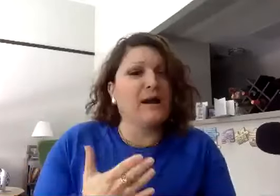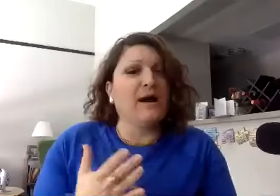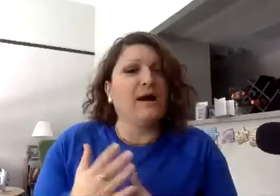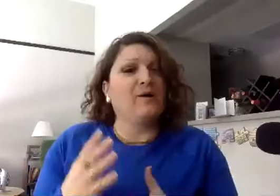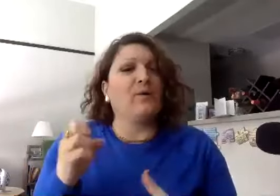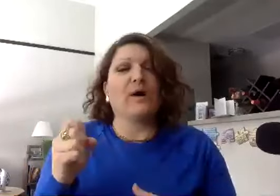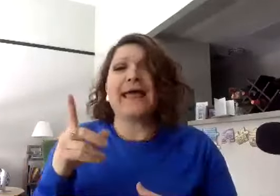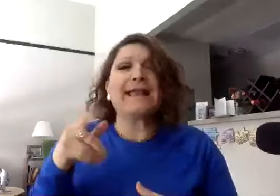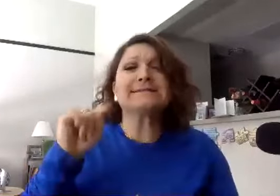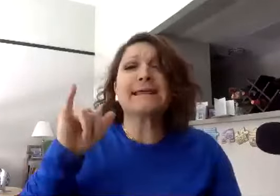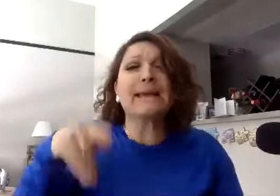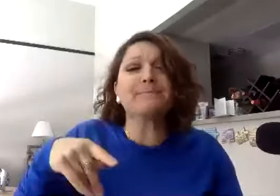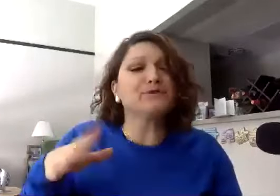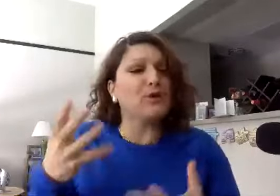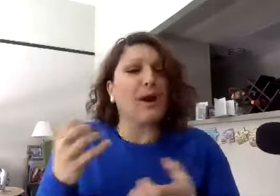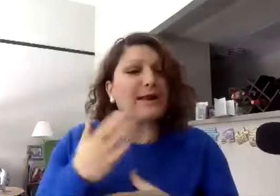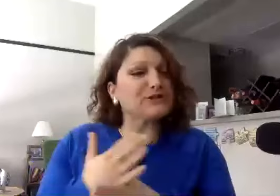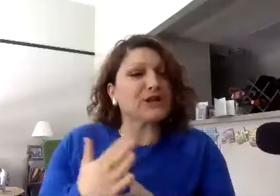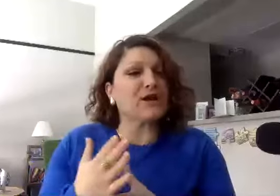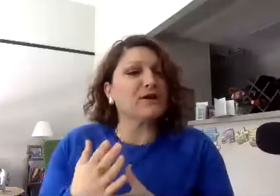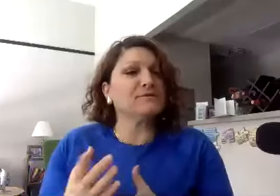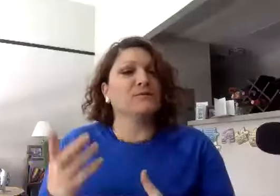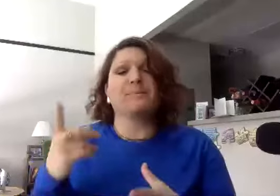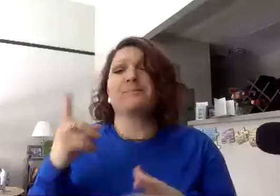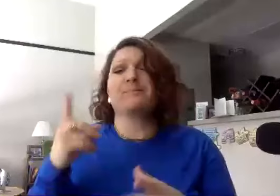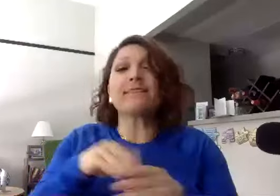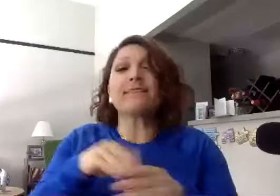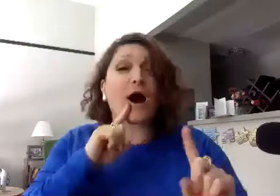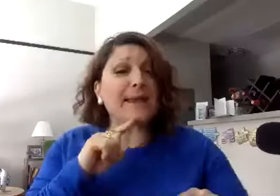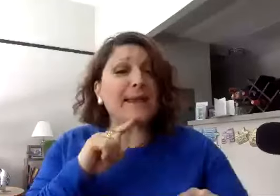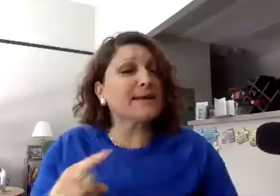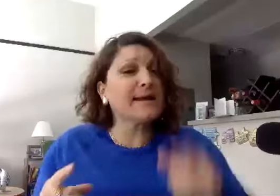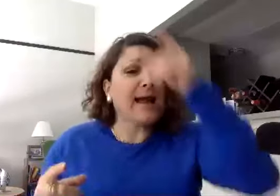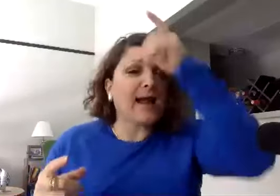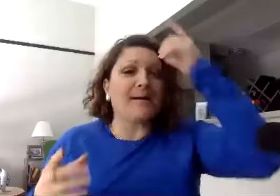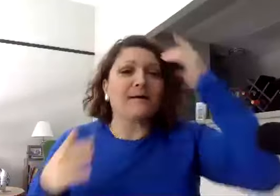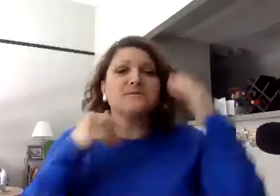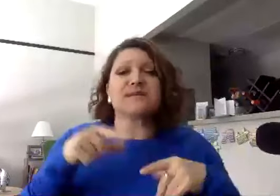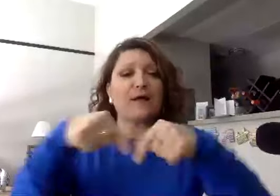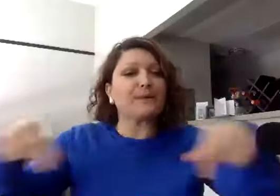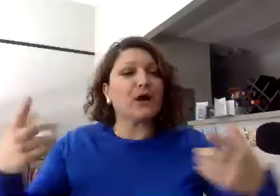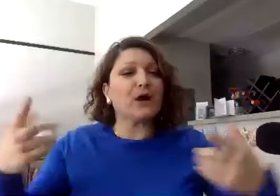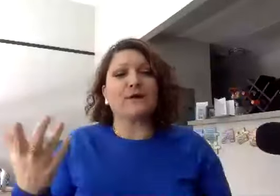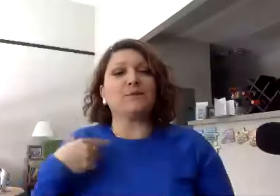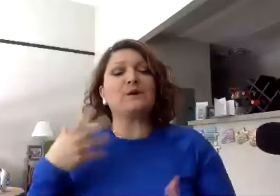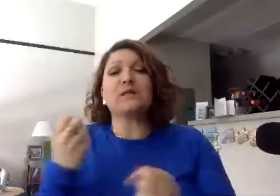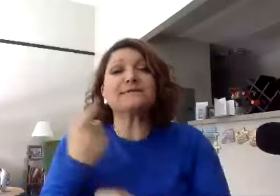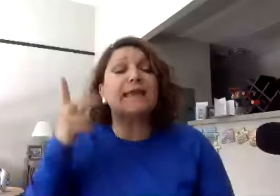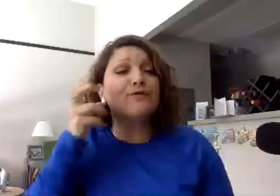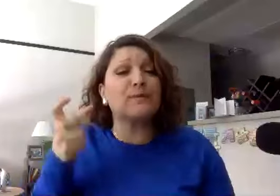or any tips you want to share. Put it in the comments down below and we would love to hear from